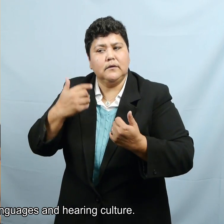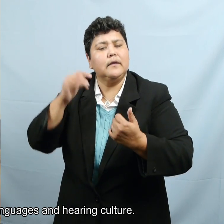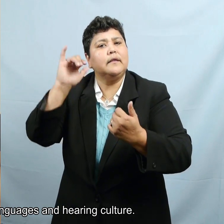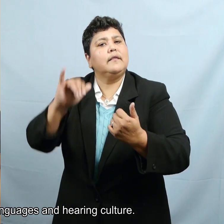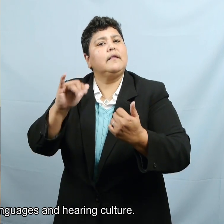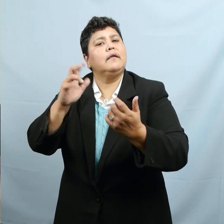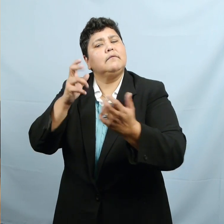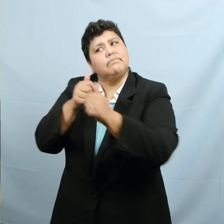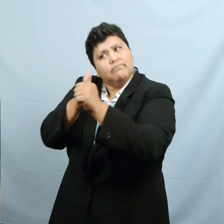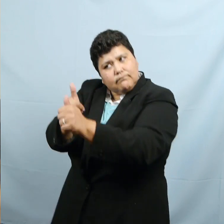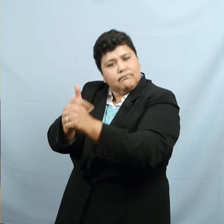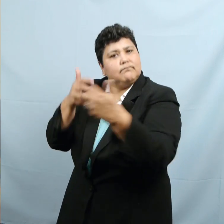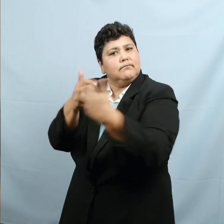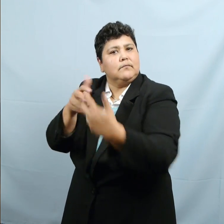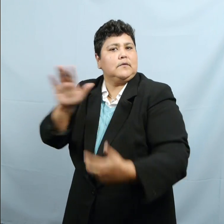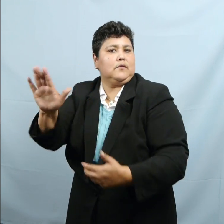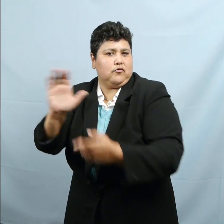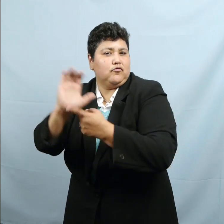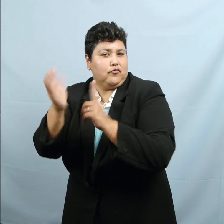and hearing culture.